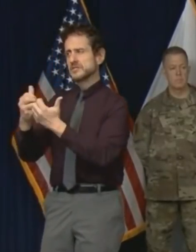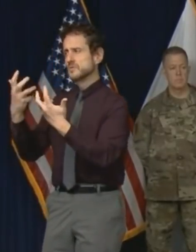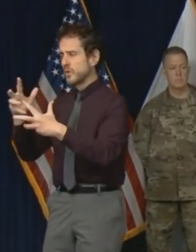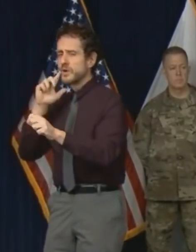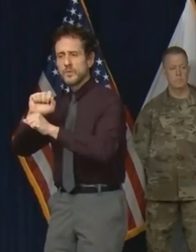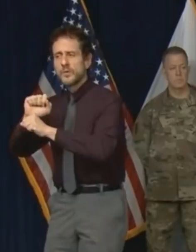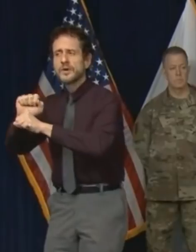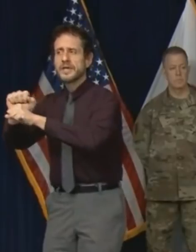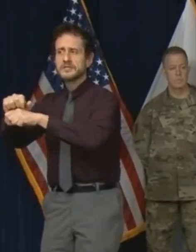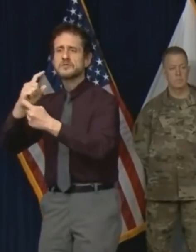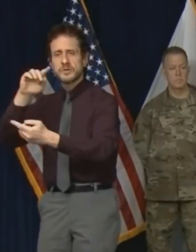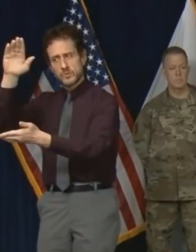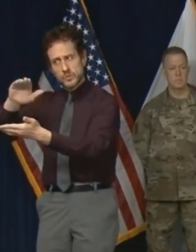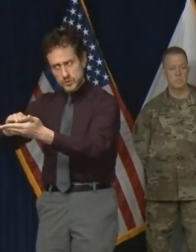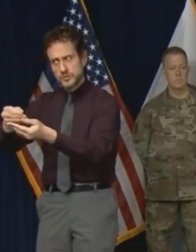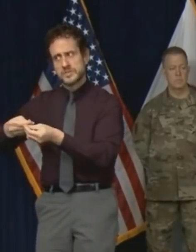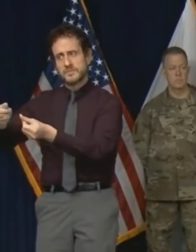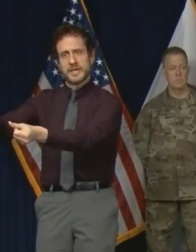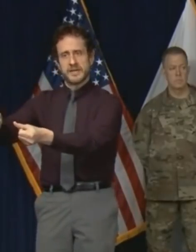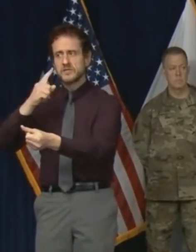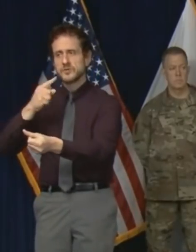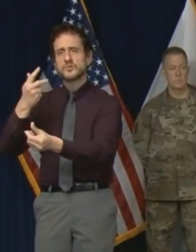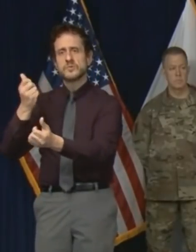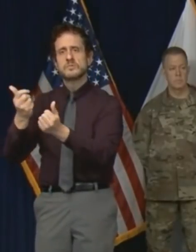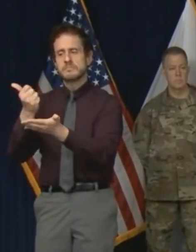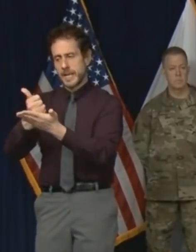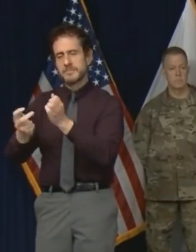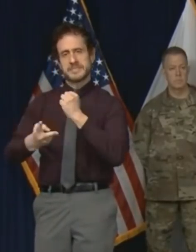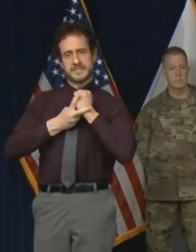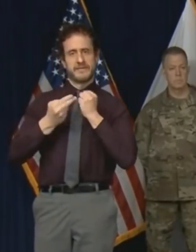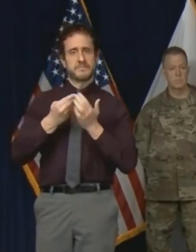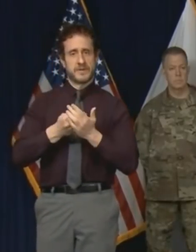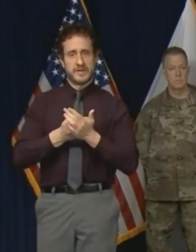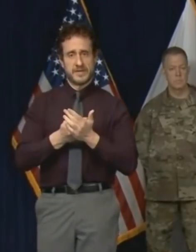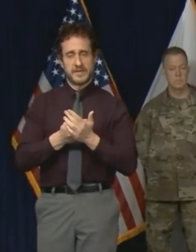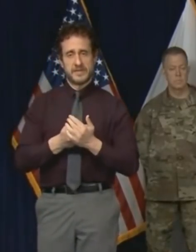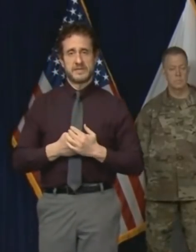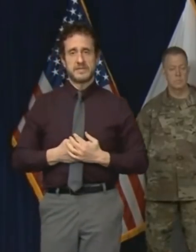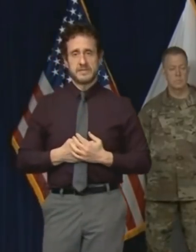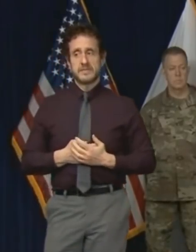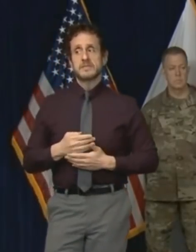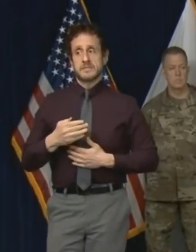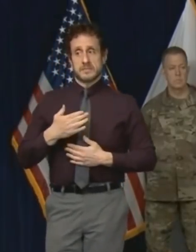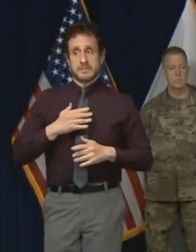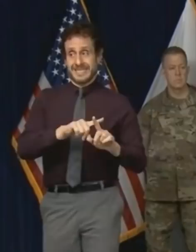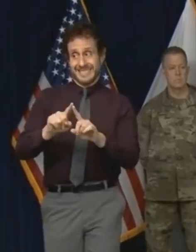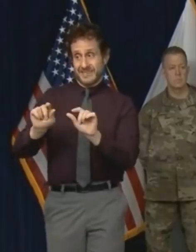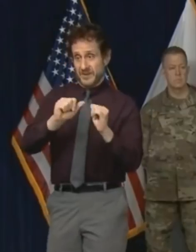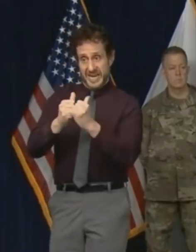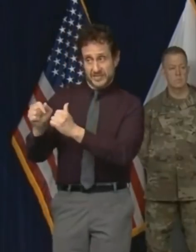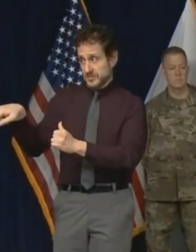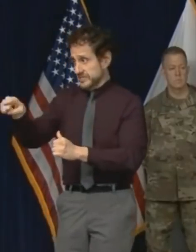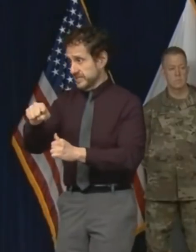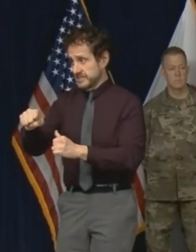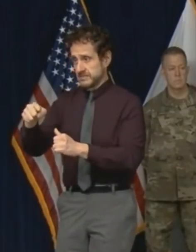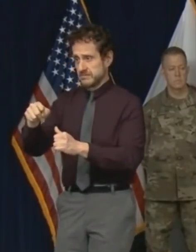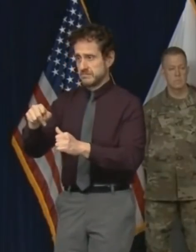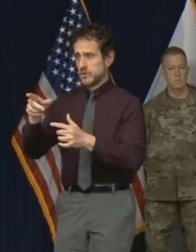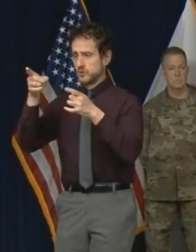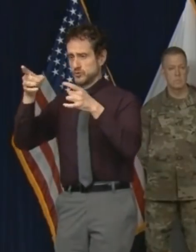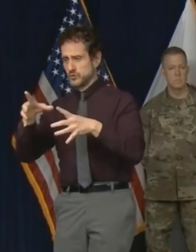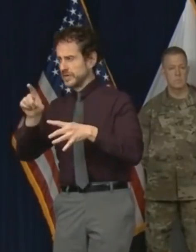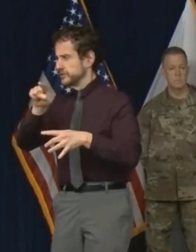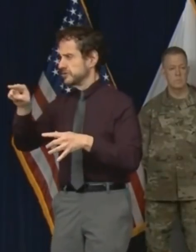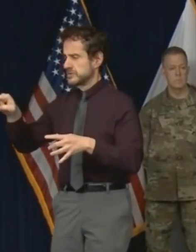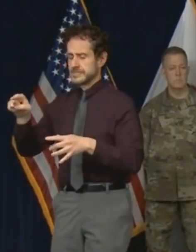moving toward ahead of schedule. That said, my cabinet members are hard at work realizing as much of those savings